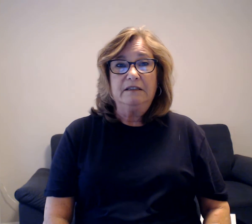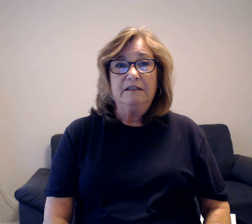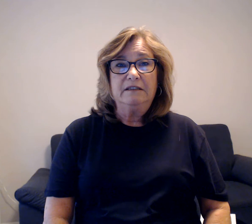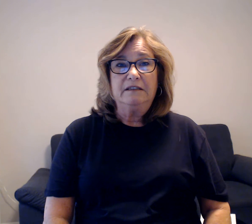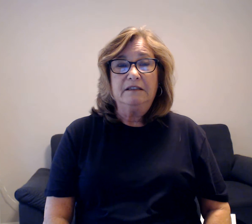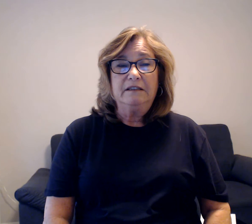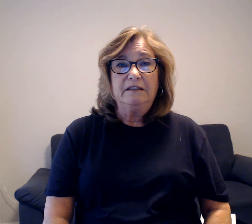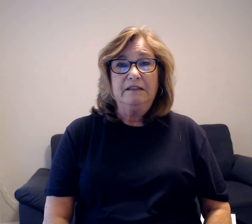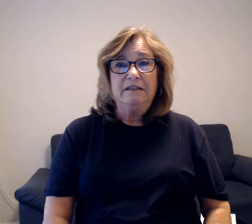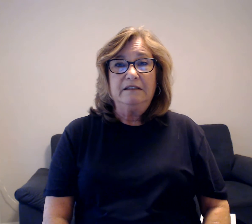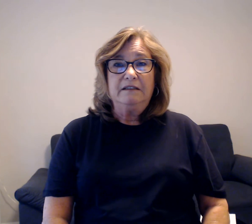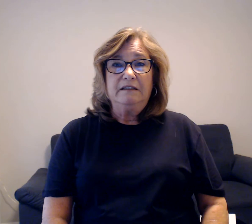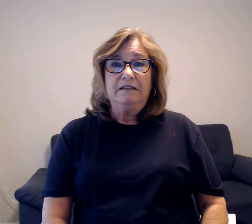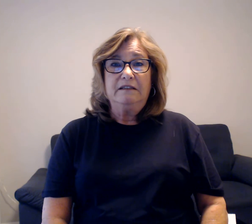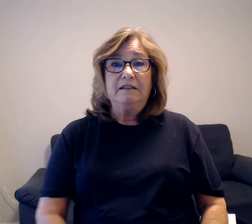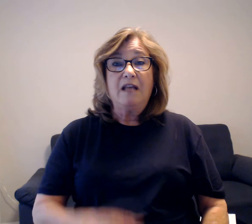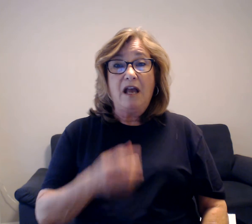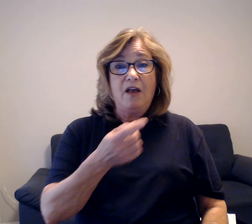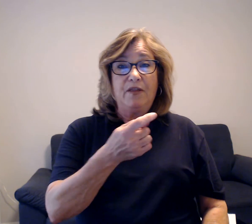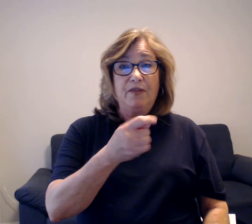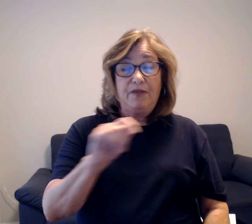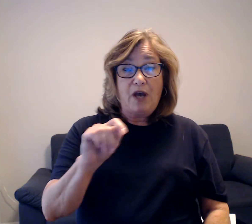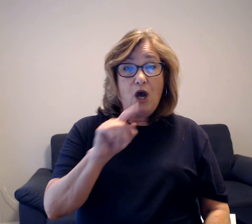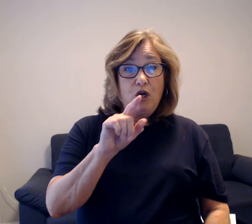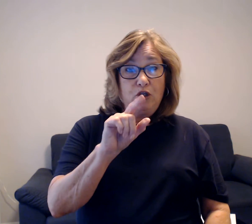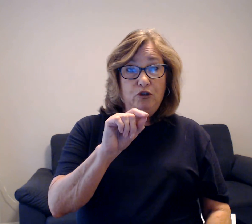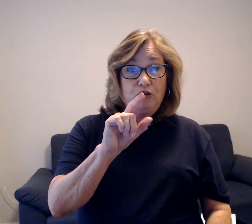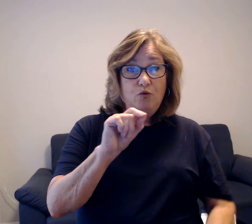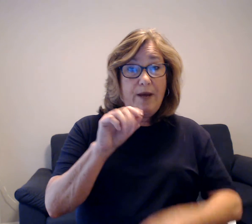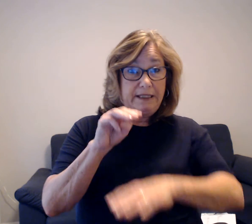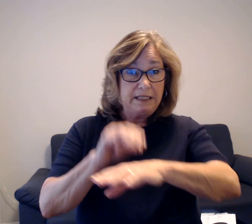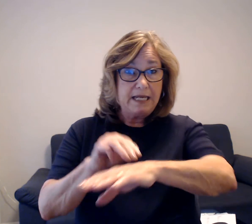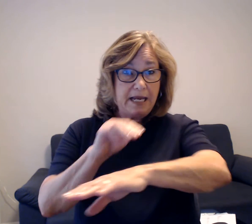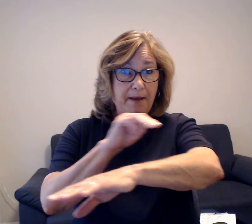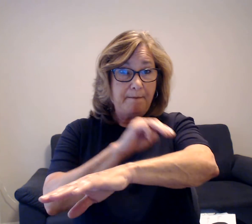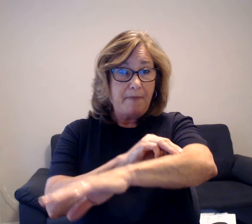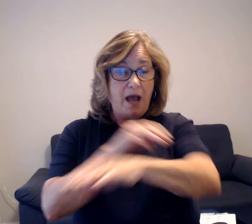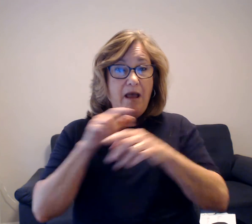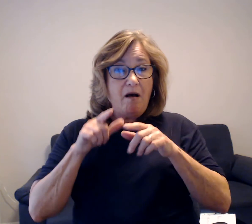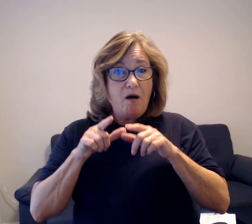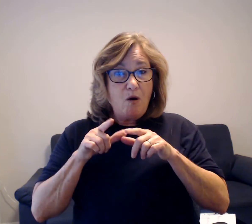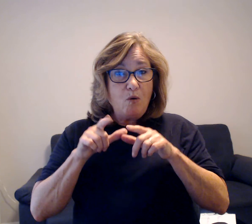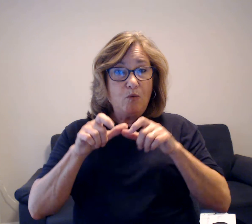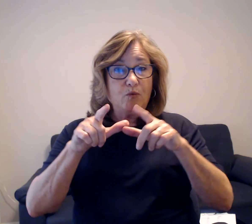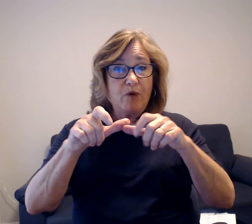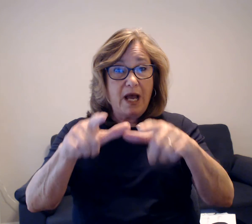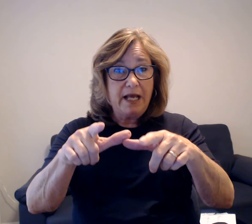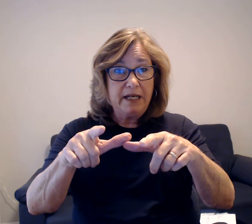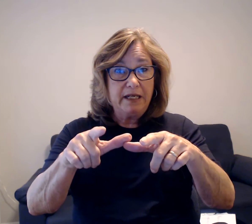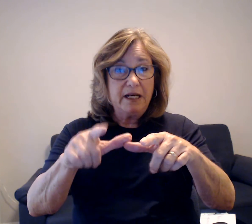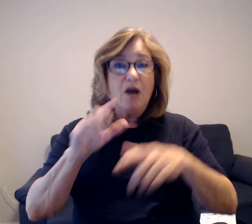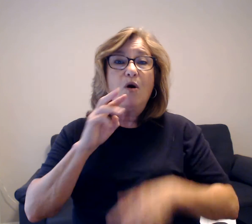The 20 mile run was through a redwood forest.